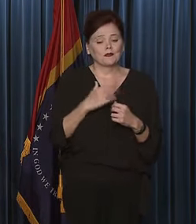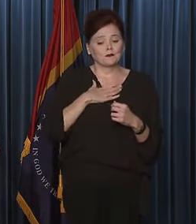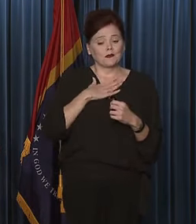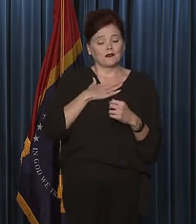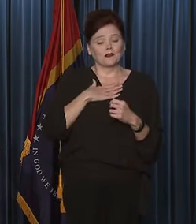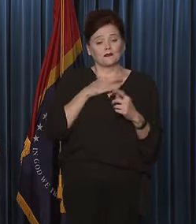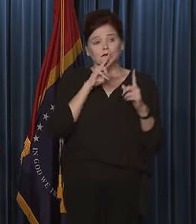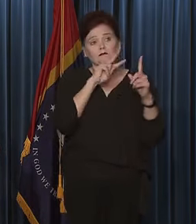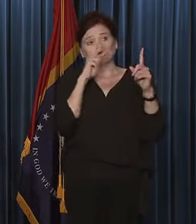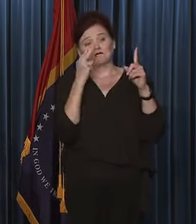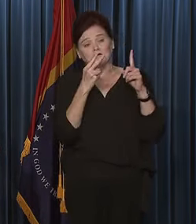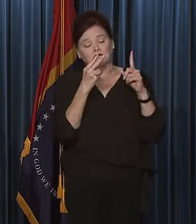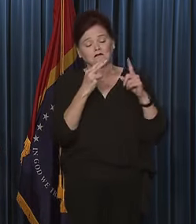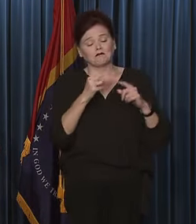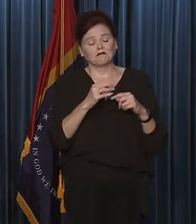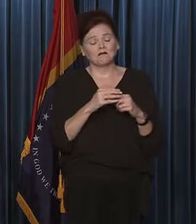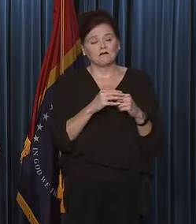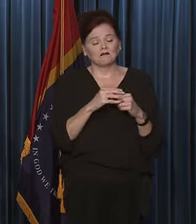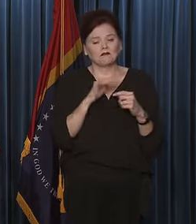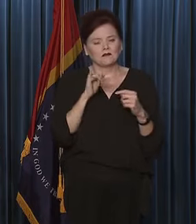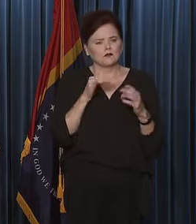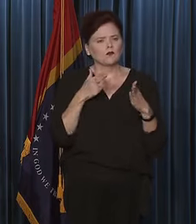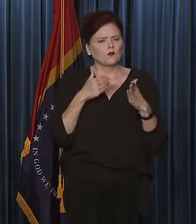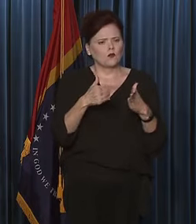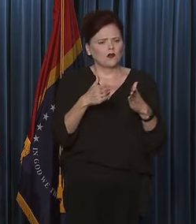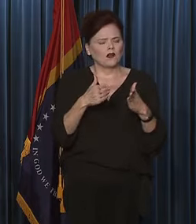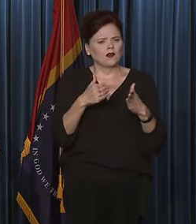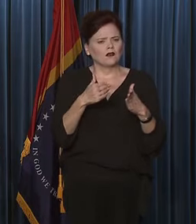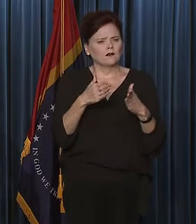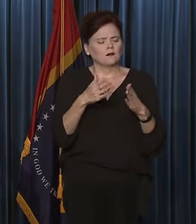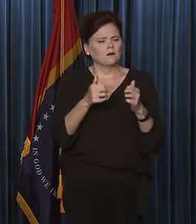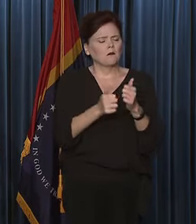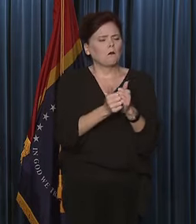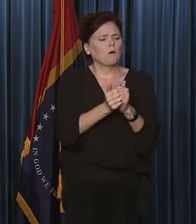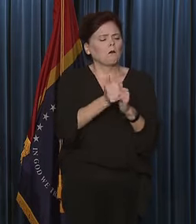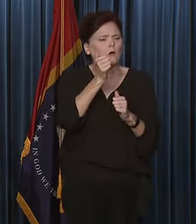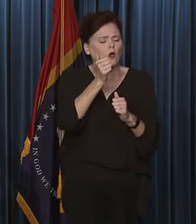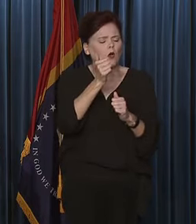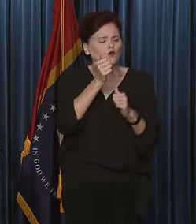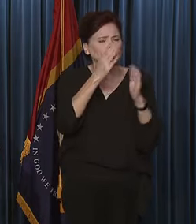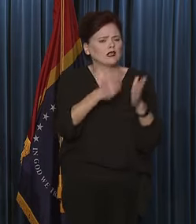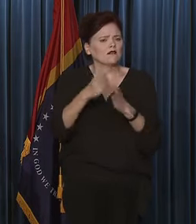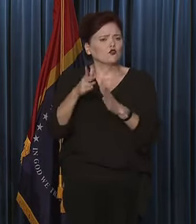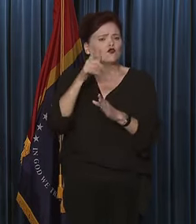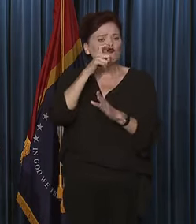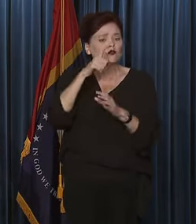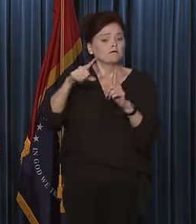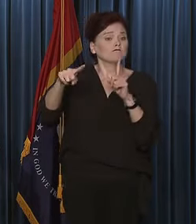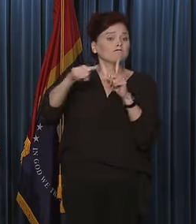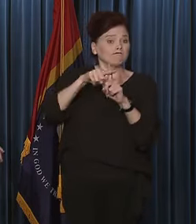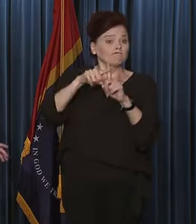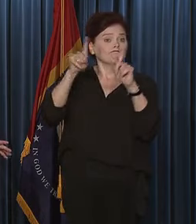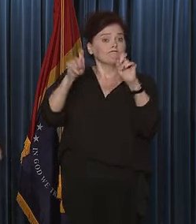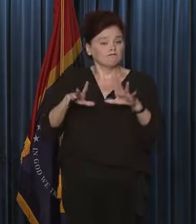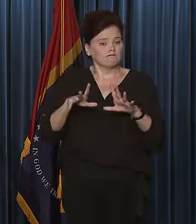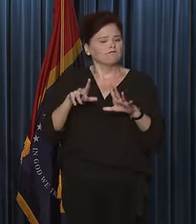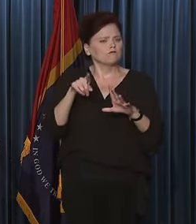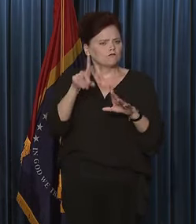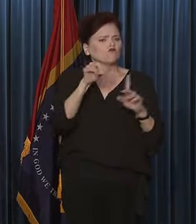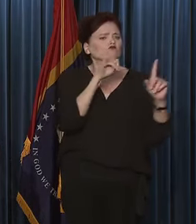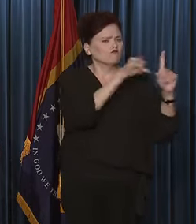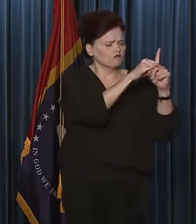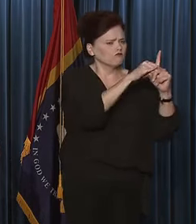my view, is the way in which the vast majority of individuals who test positive for COVID are acting.